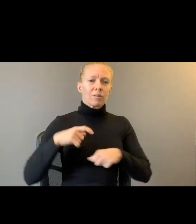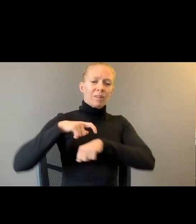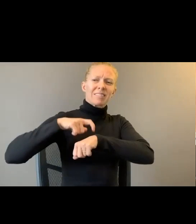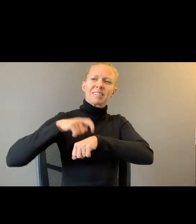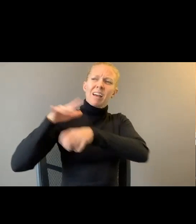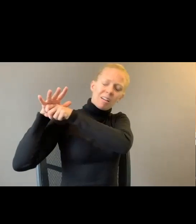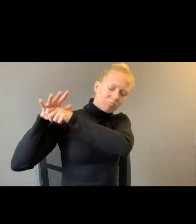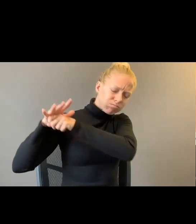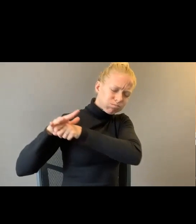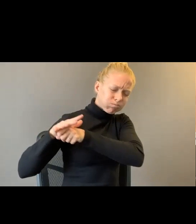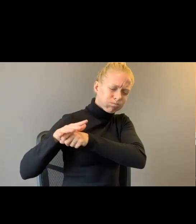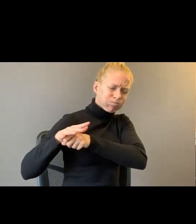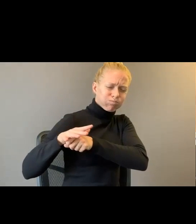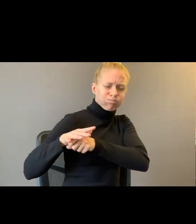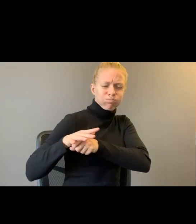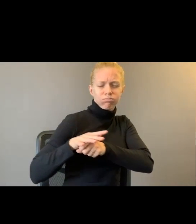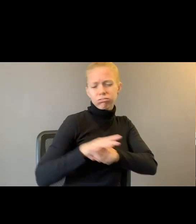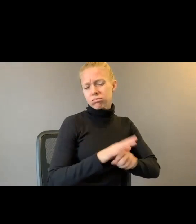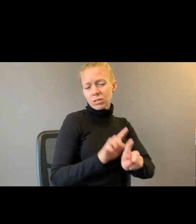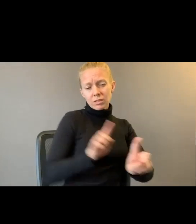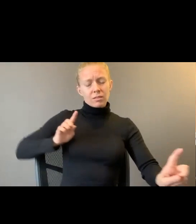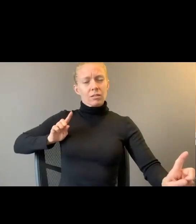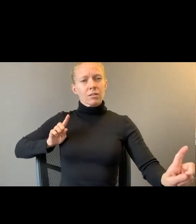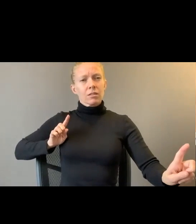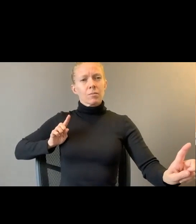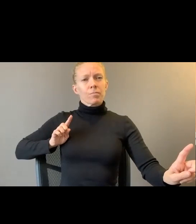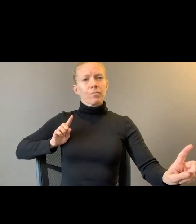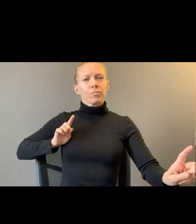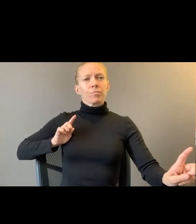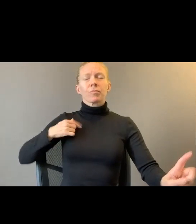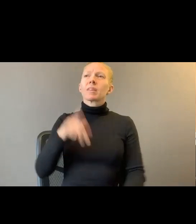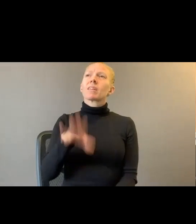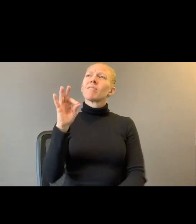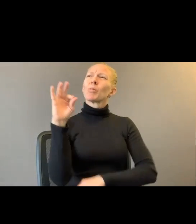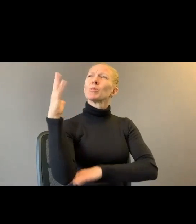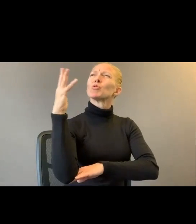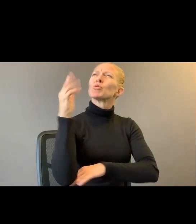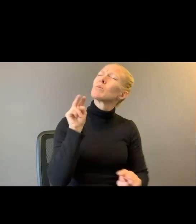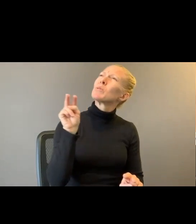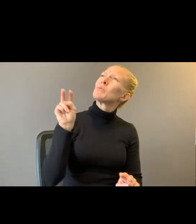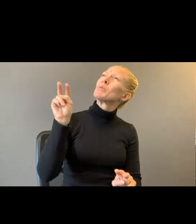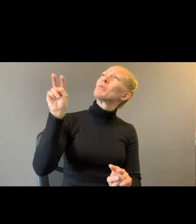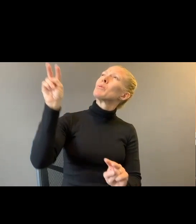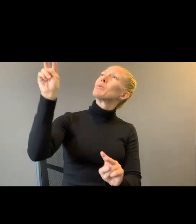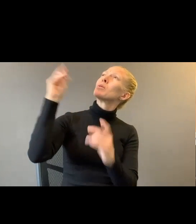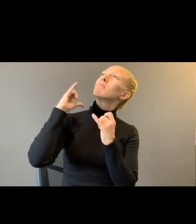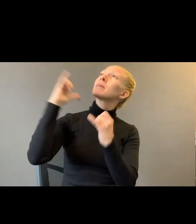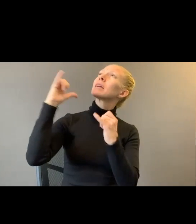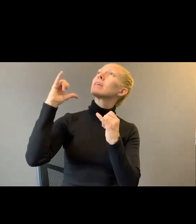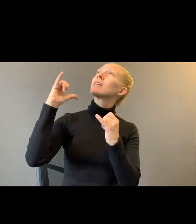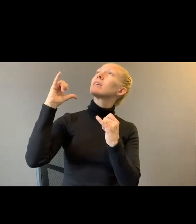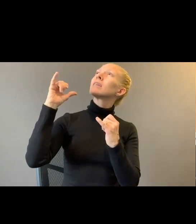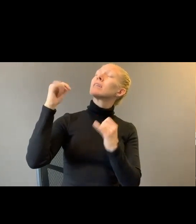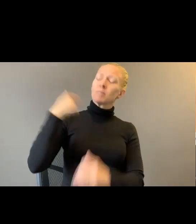back. I find the me who's tall as a gum tree. The me with copper hair. Causeway me.